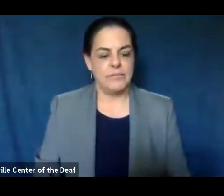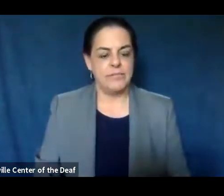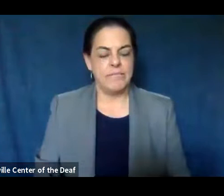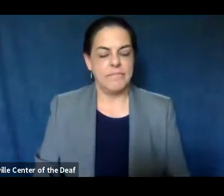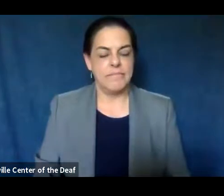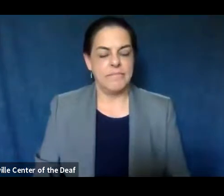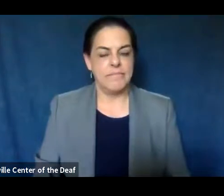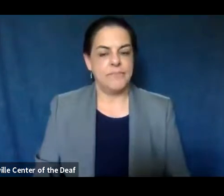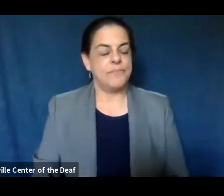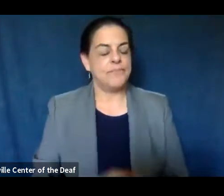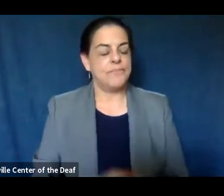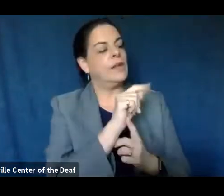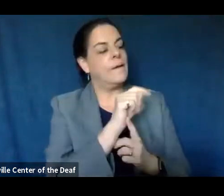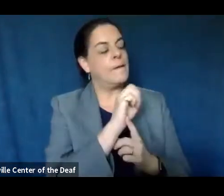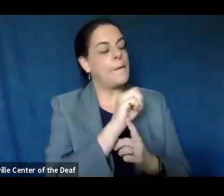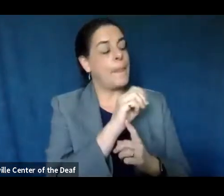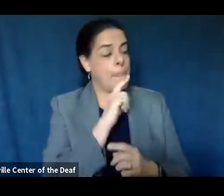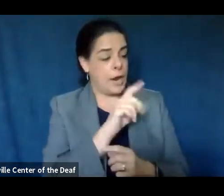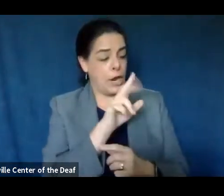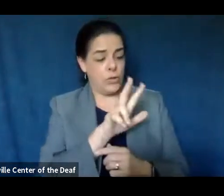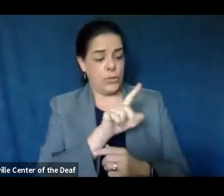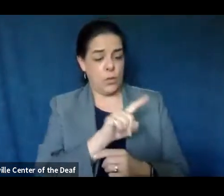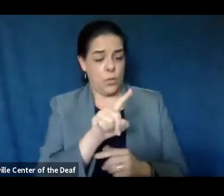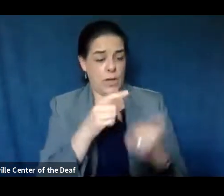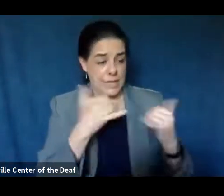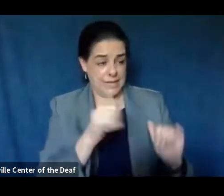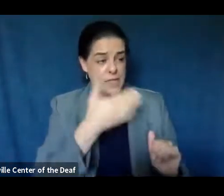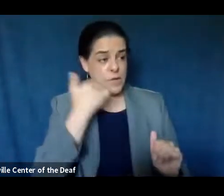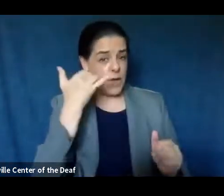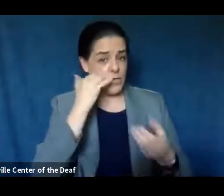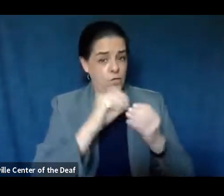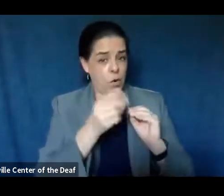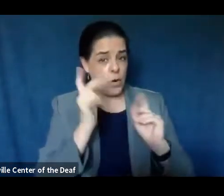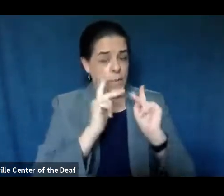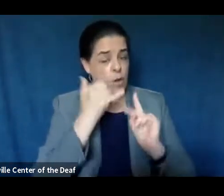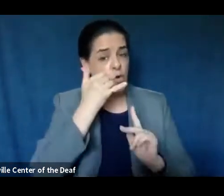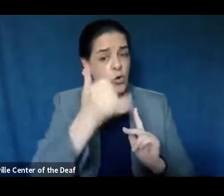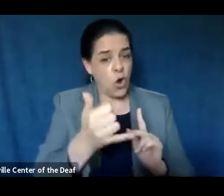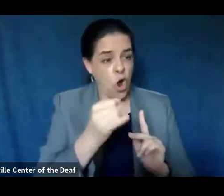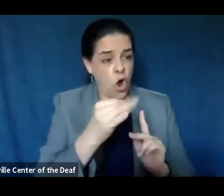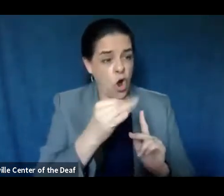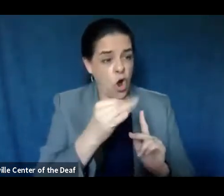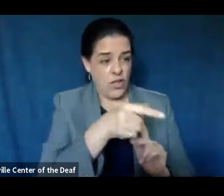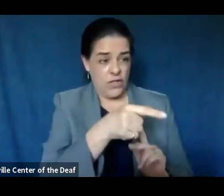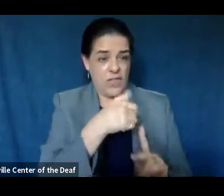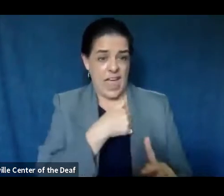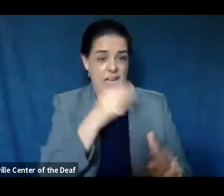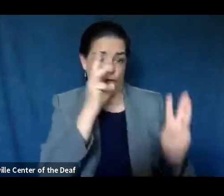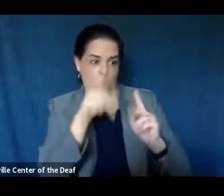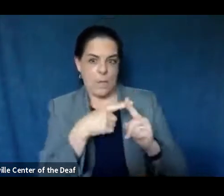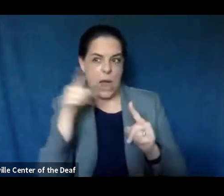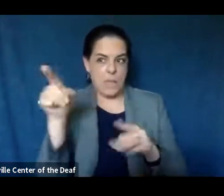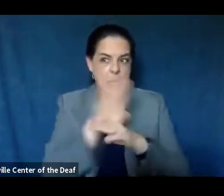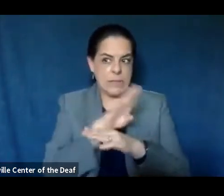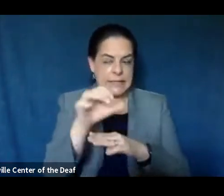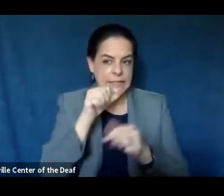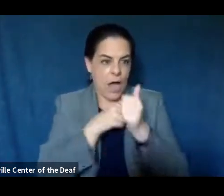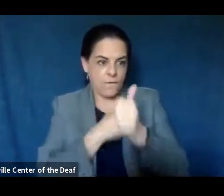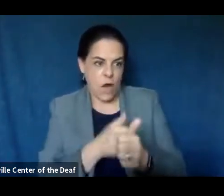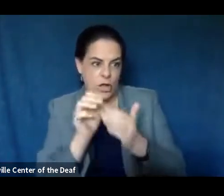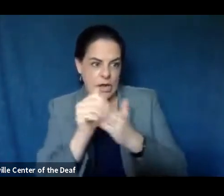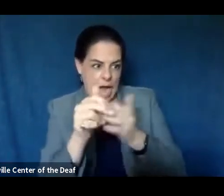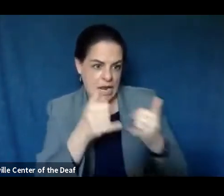From WATE, is 311 still the best number for people to call with concerns about a given business following the guidelines?